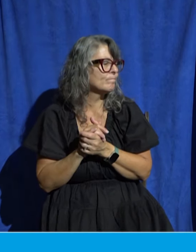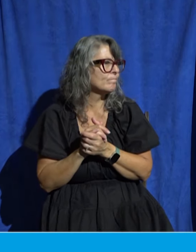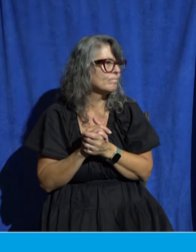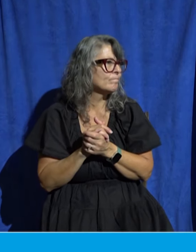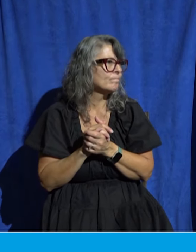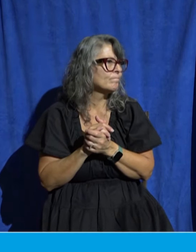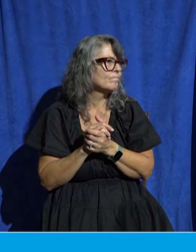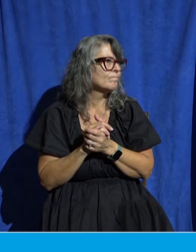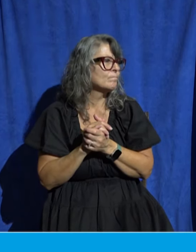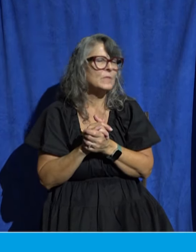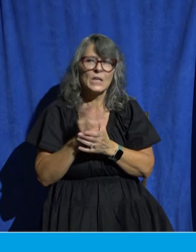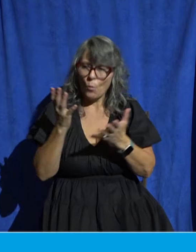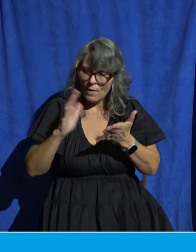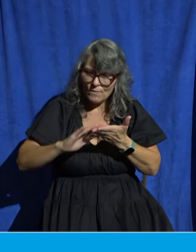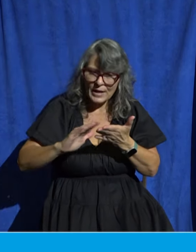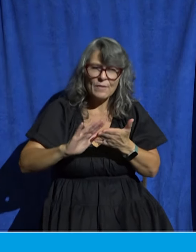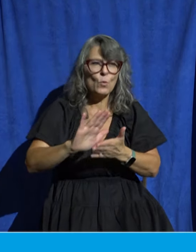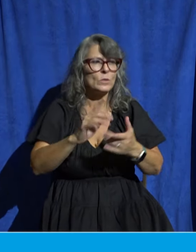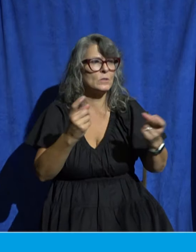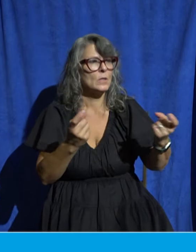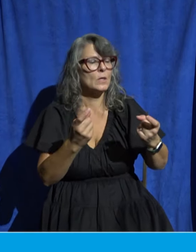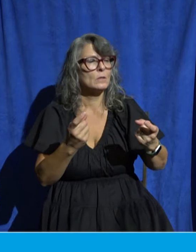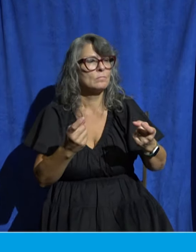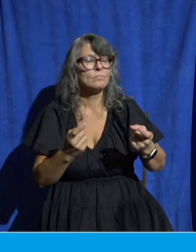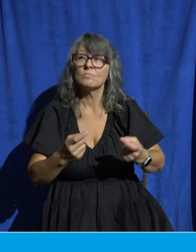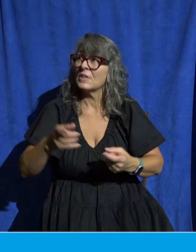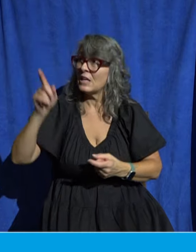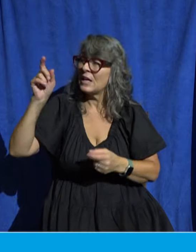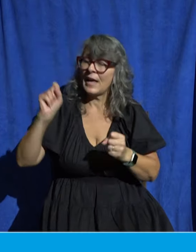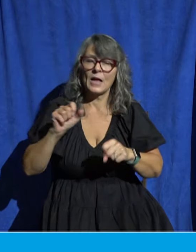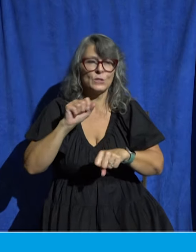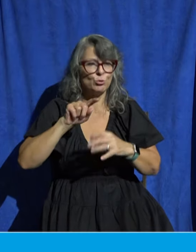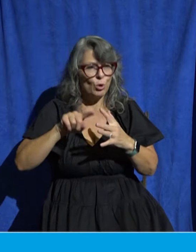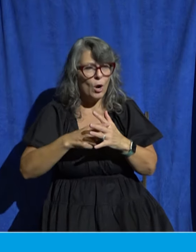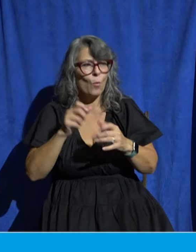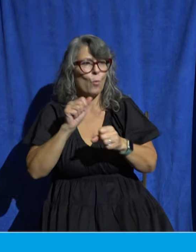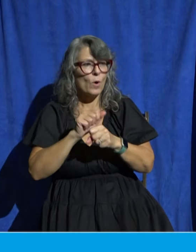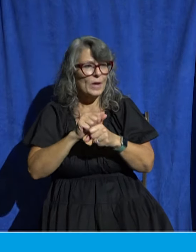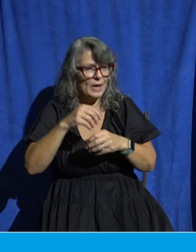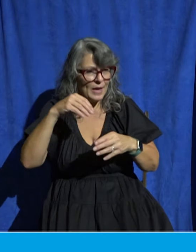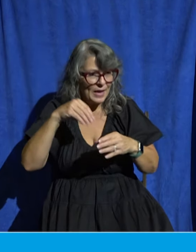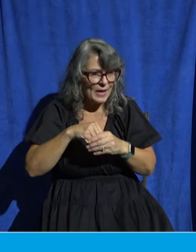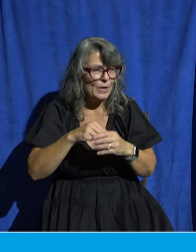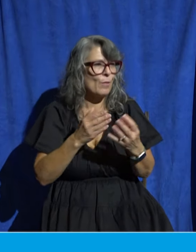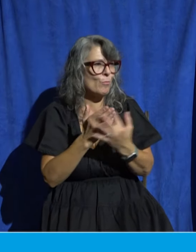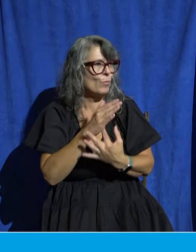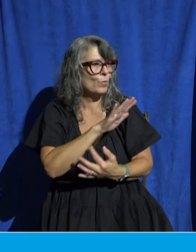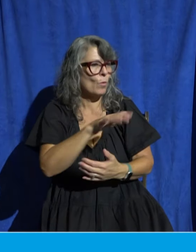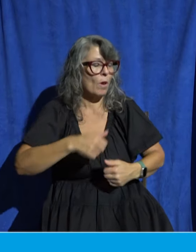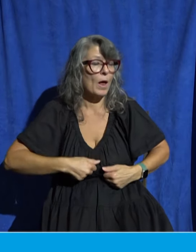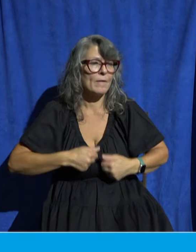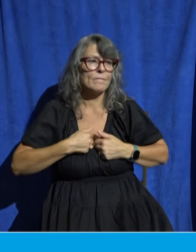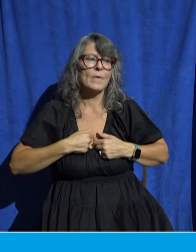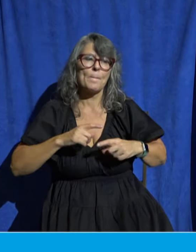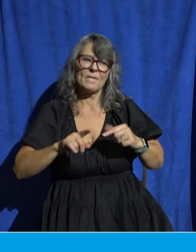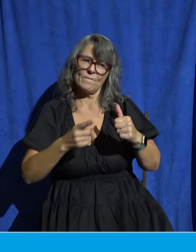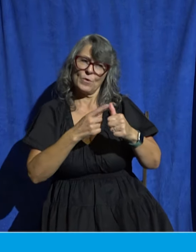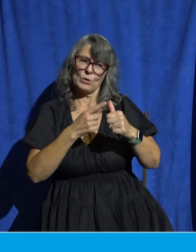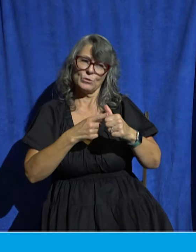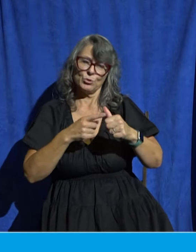and he can start working in and through your life in this way as well if you place your trust in him place your